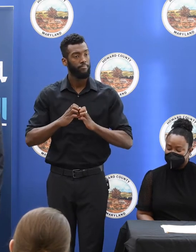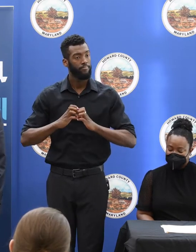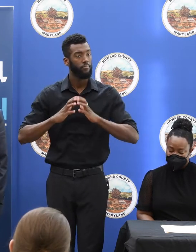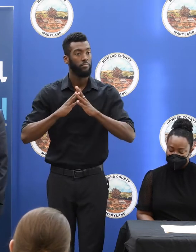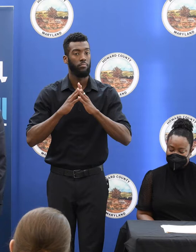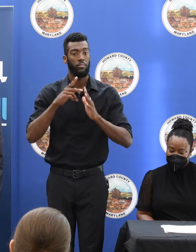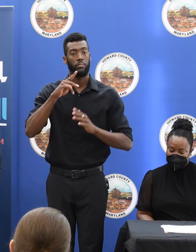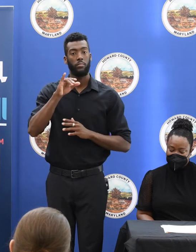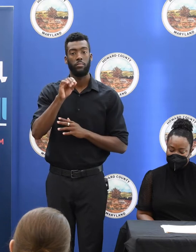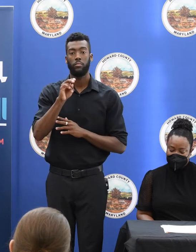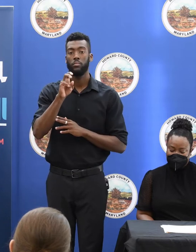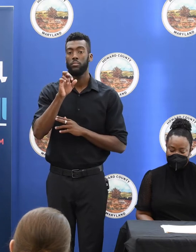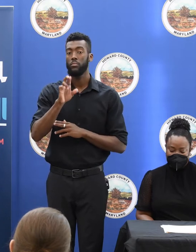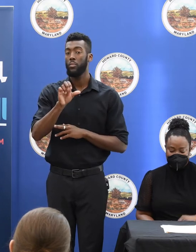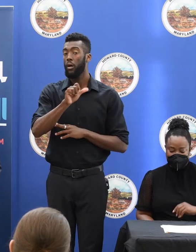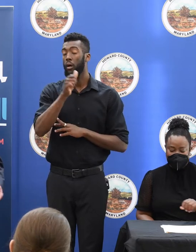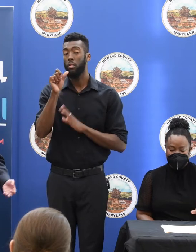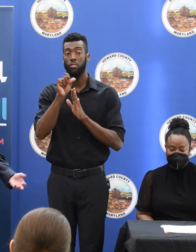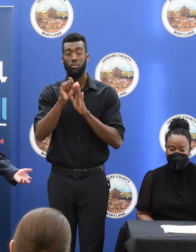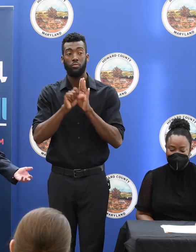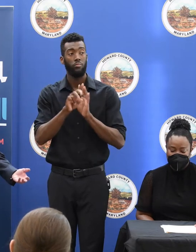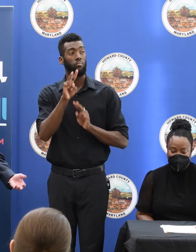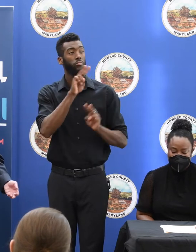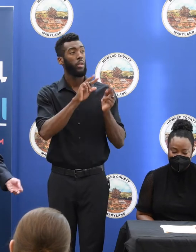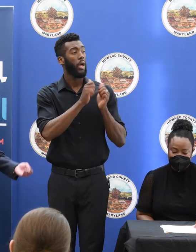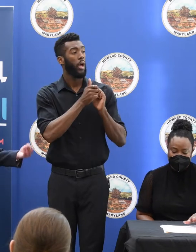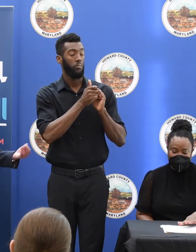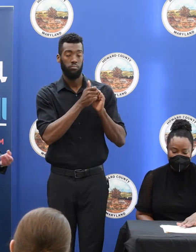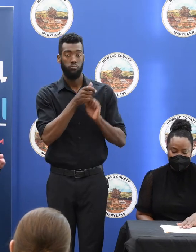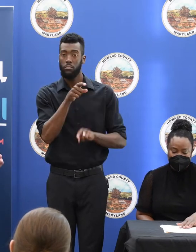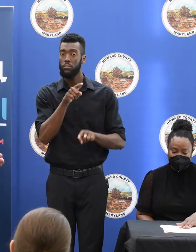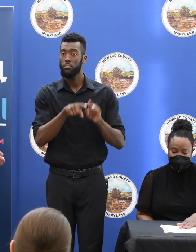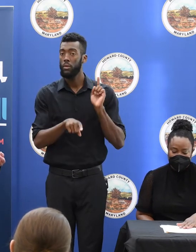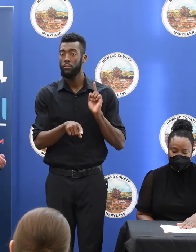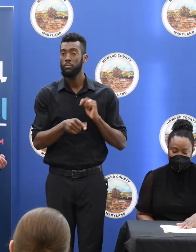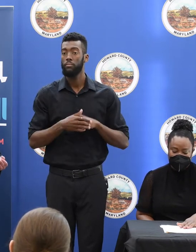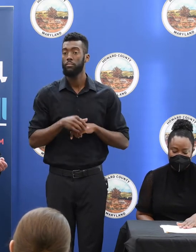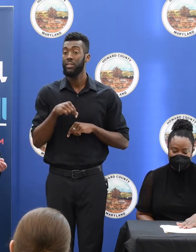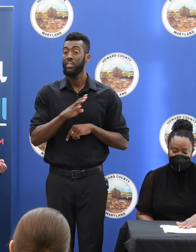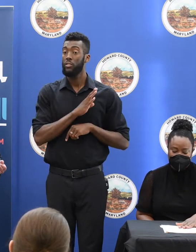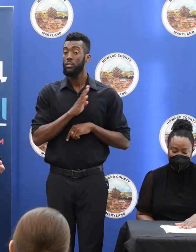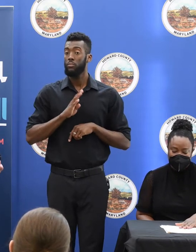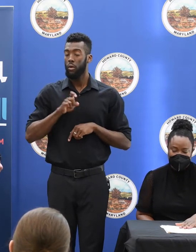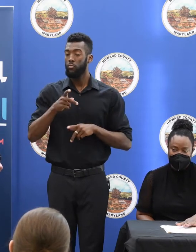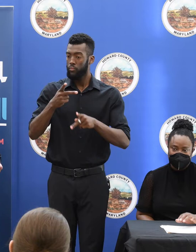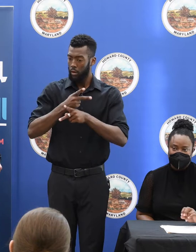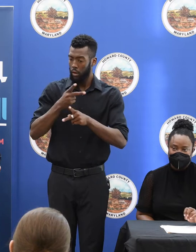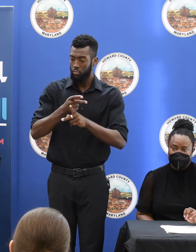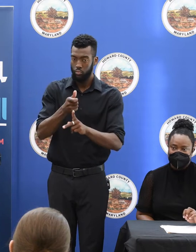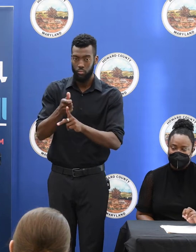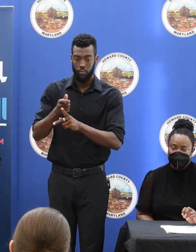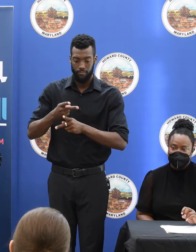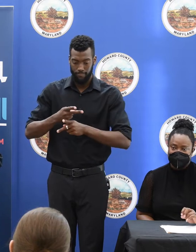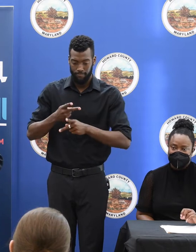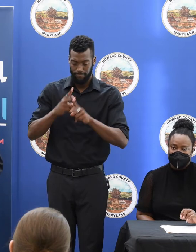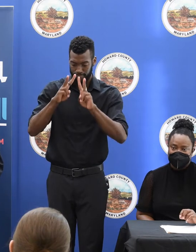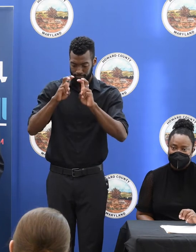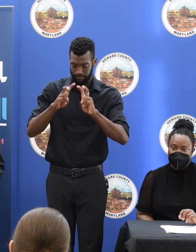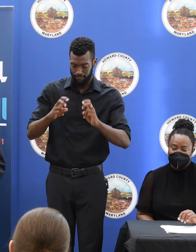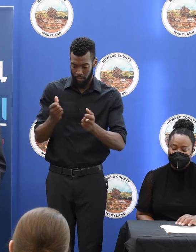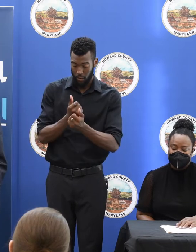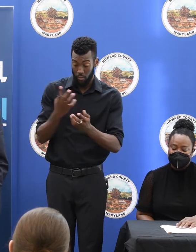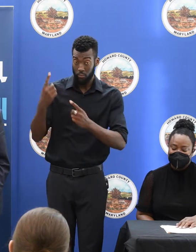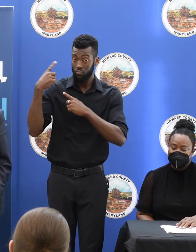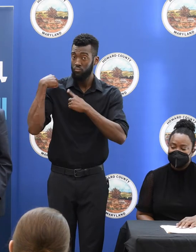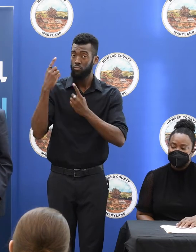real other states to look at and say, how did they do that? This board has to figure it out on its own, and it's doing a